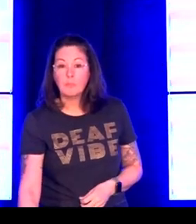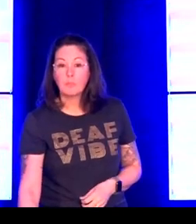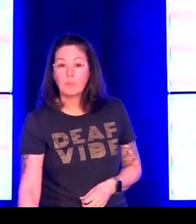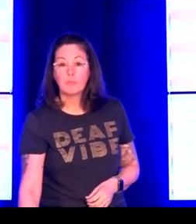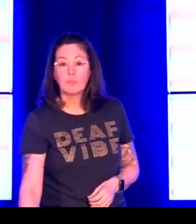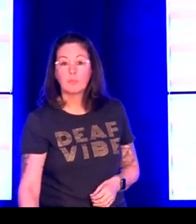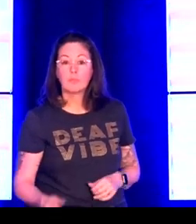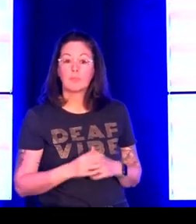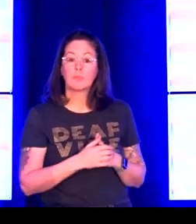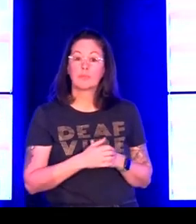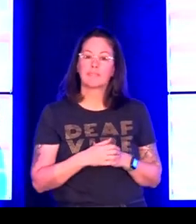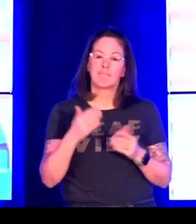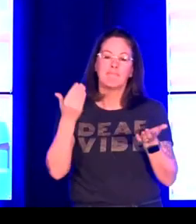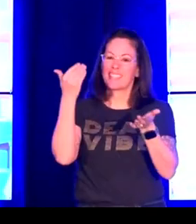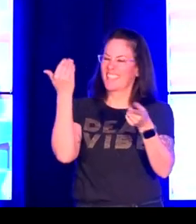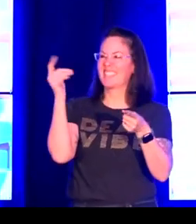as part of the figure title.